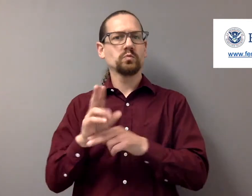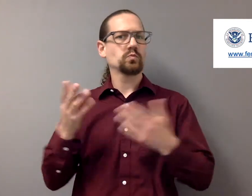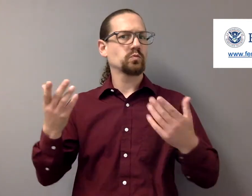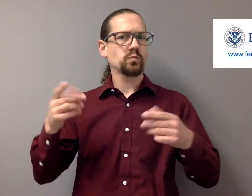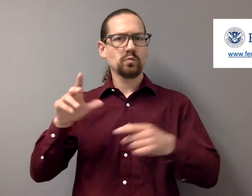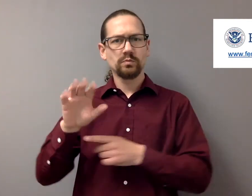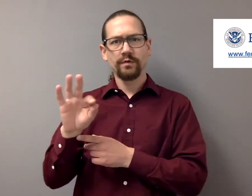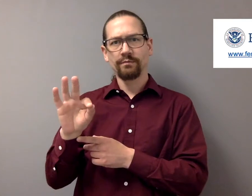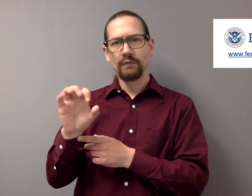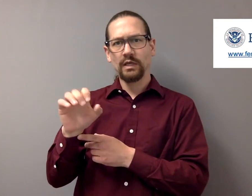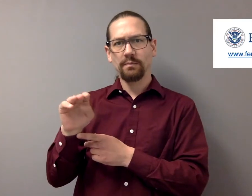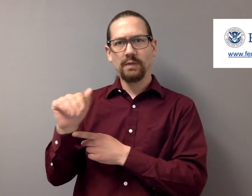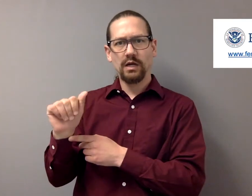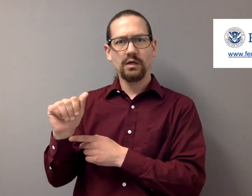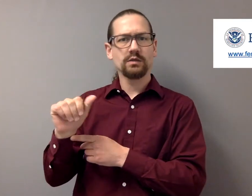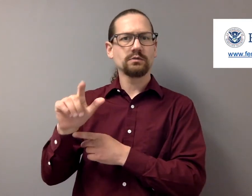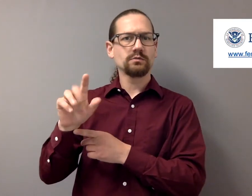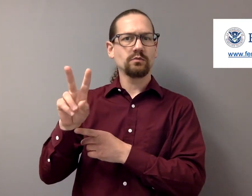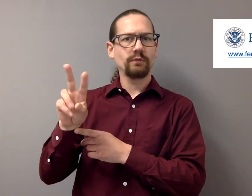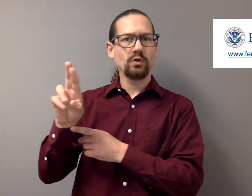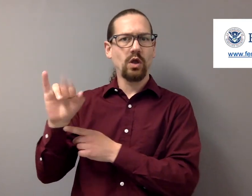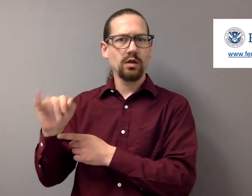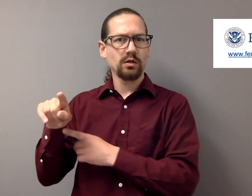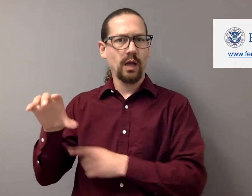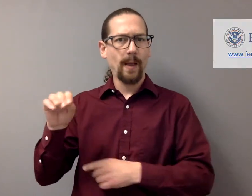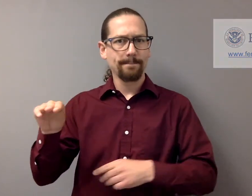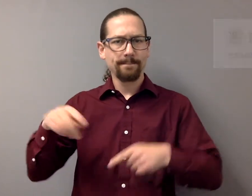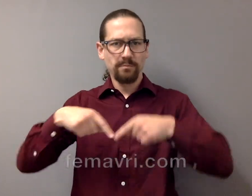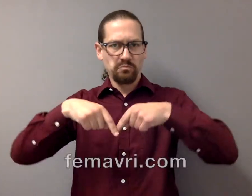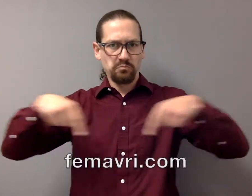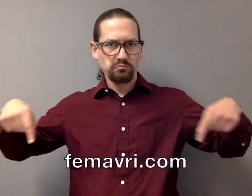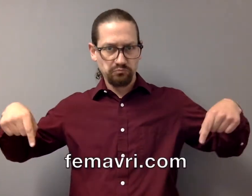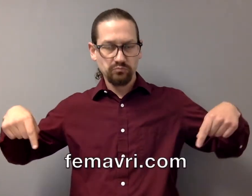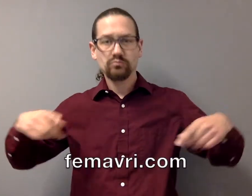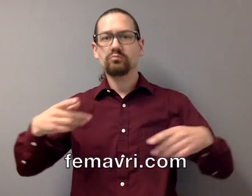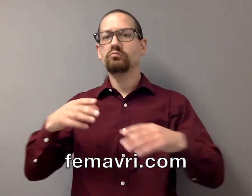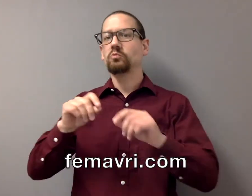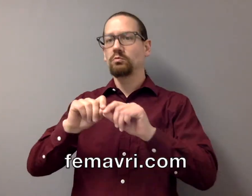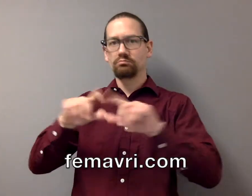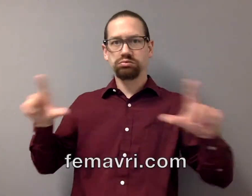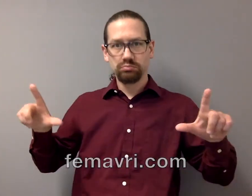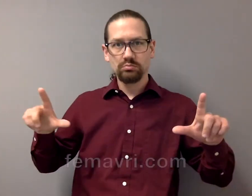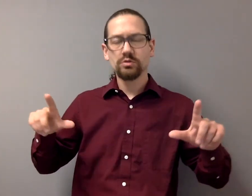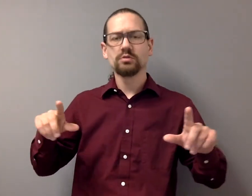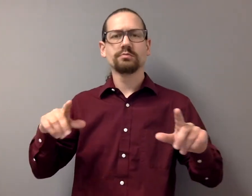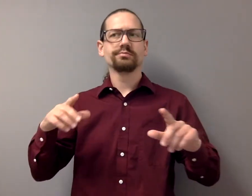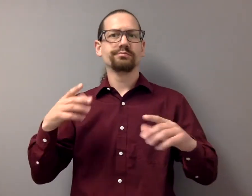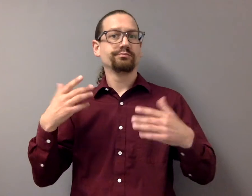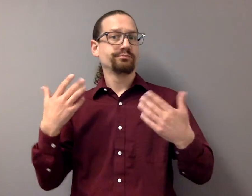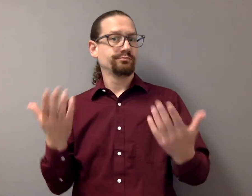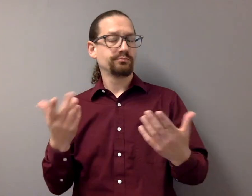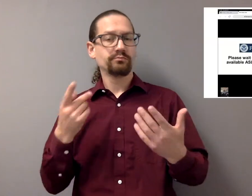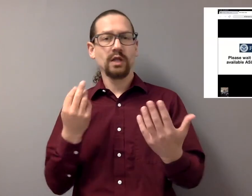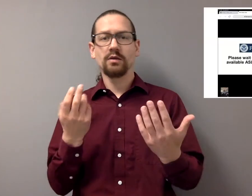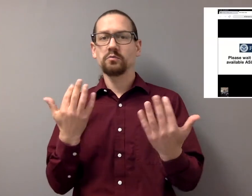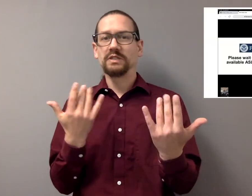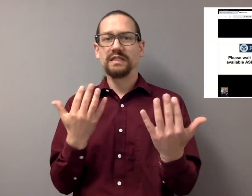You can go to femavri.com and wait for an available interpreter.